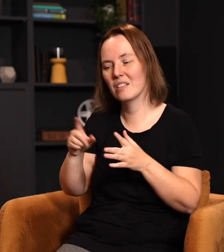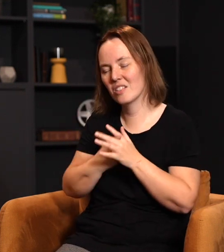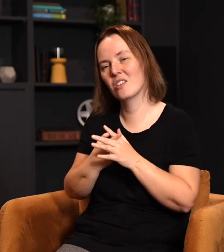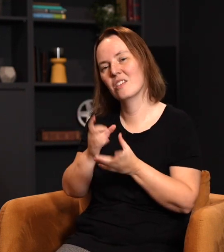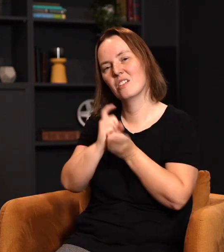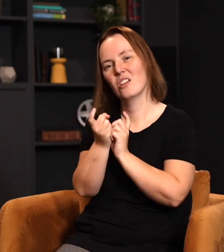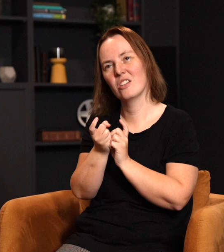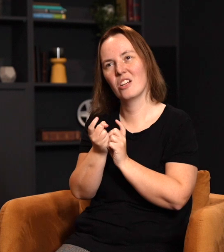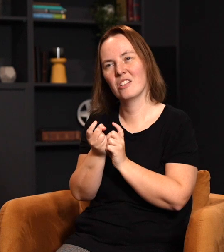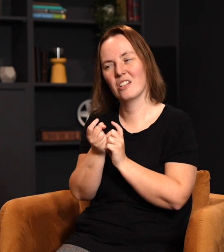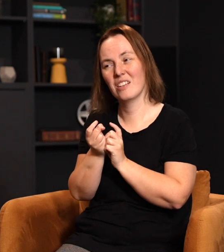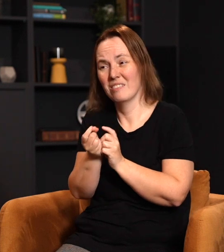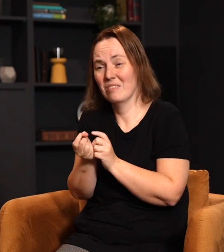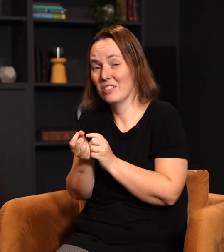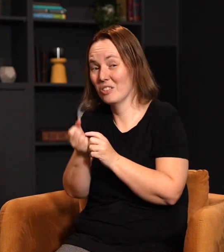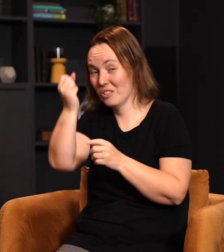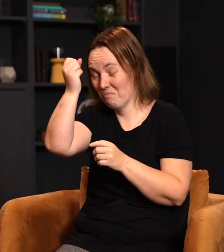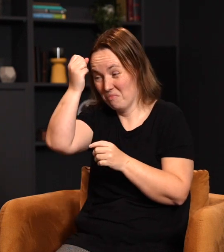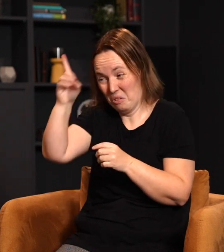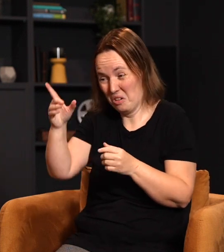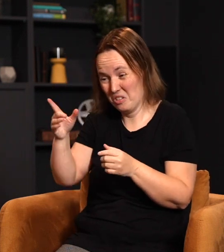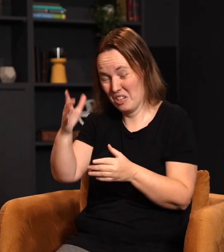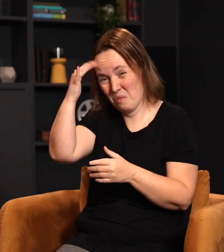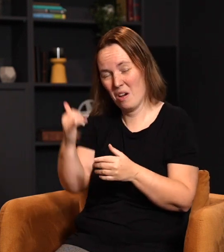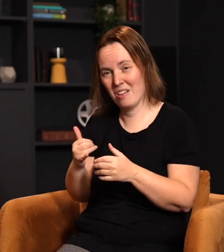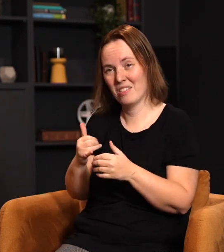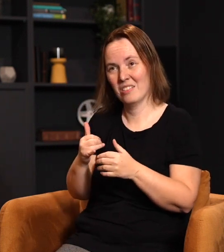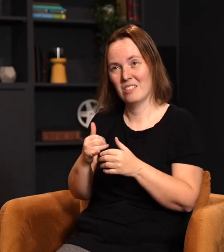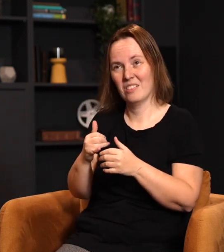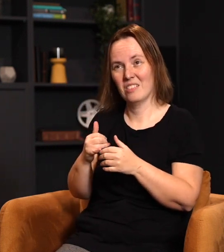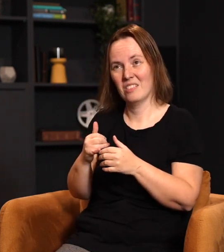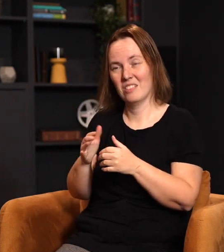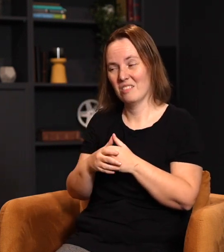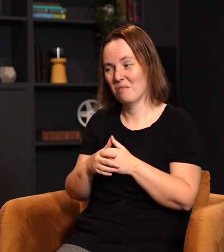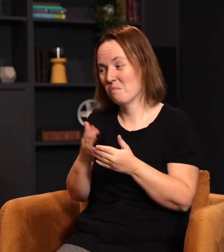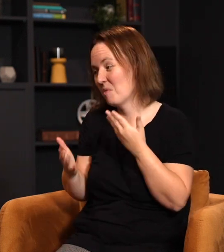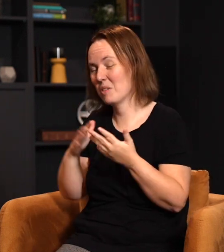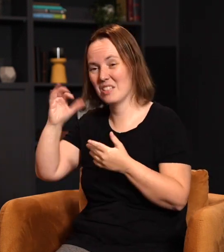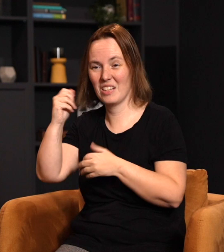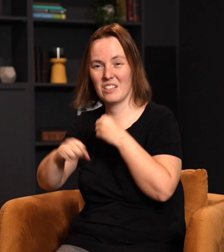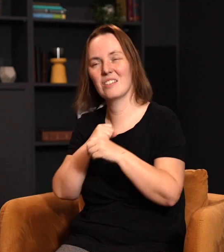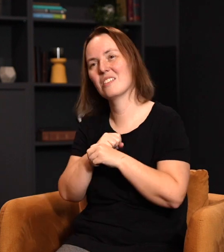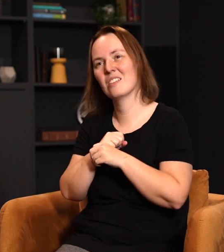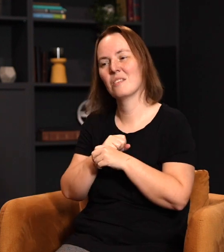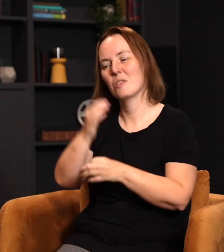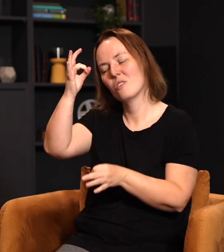can begin to change and they don't even understand why. Because overseas and over a long period of time, it could be 10 years, but you're just